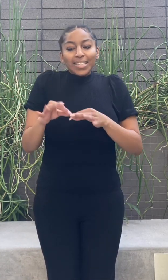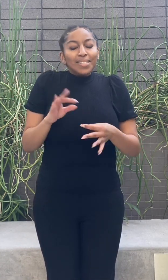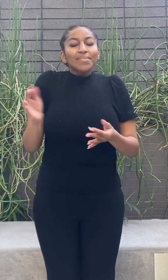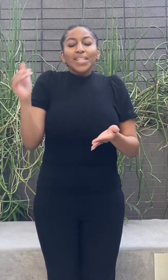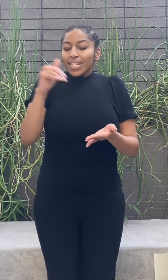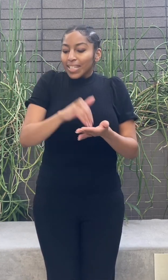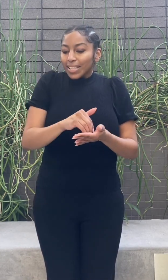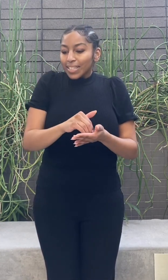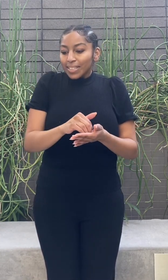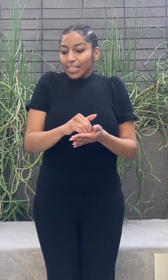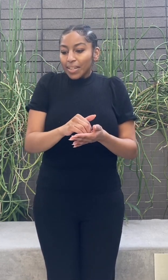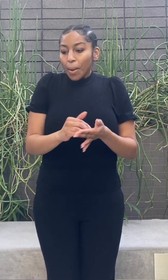I'll see